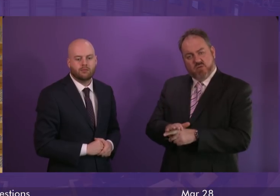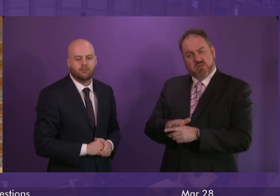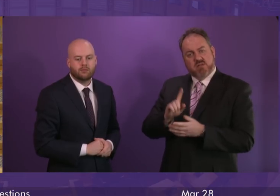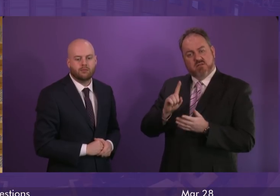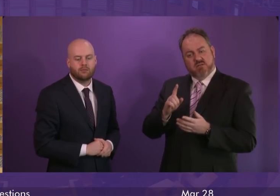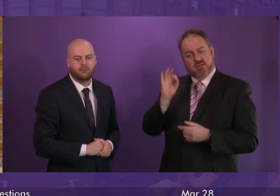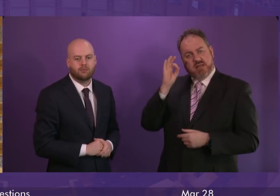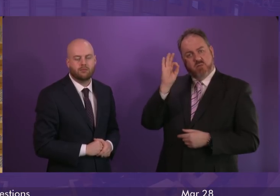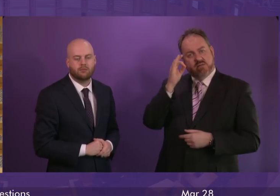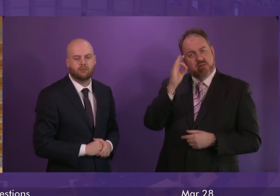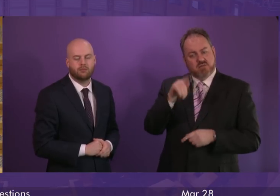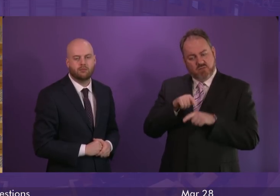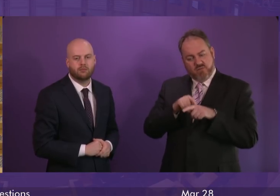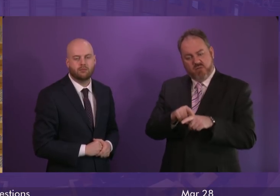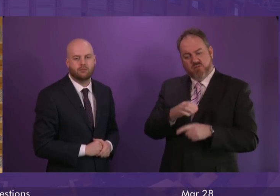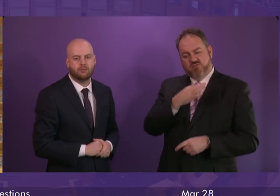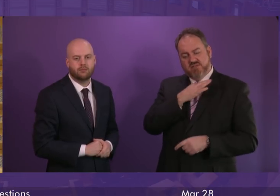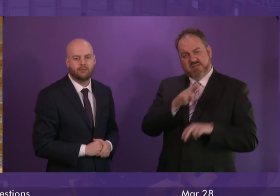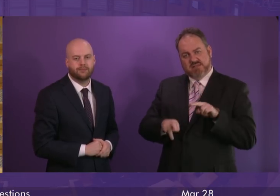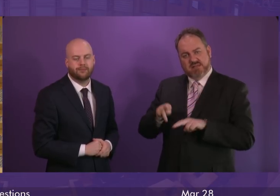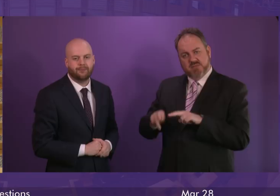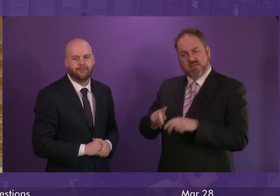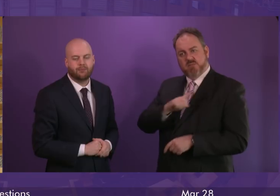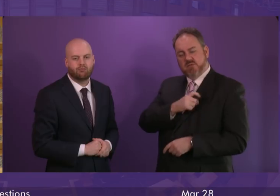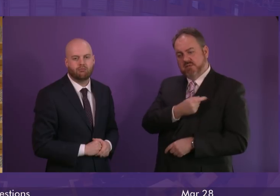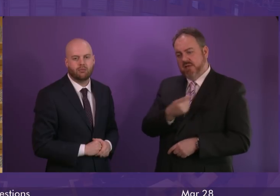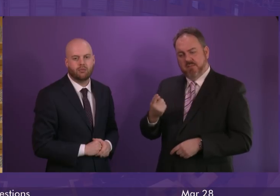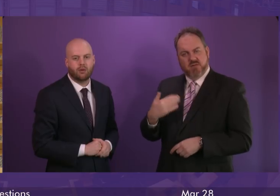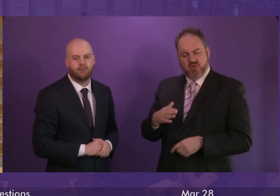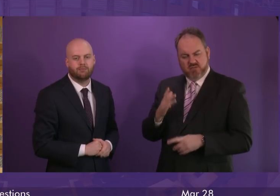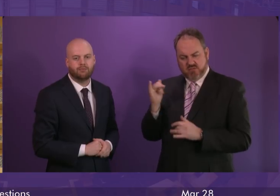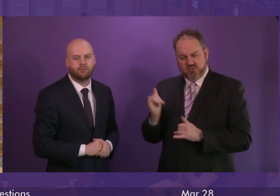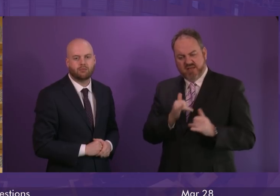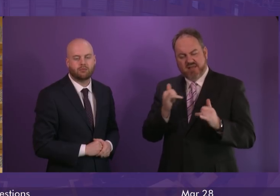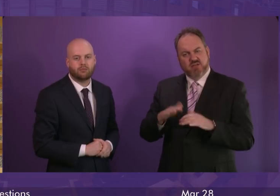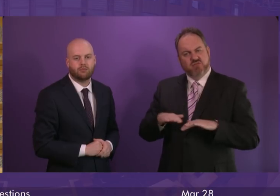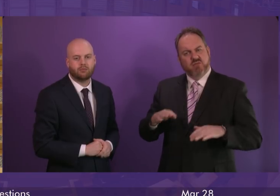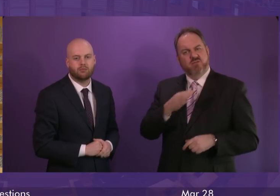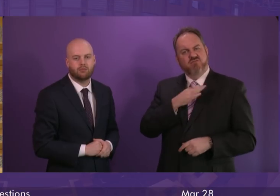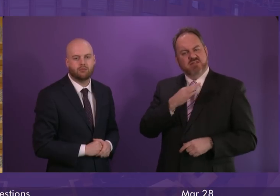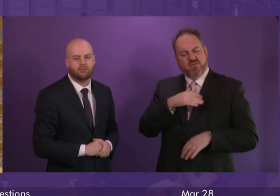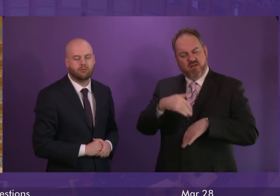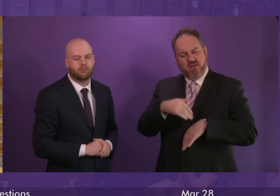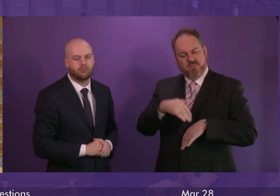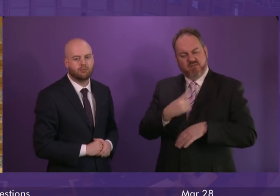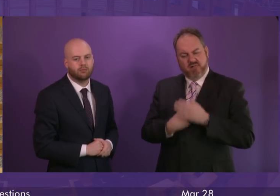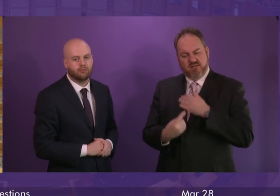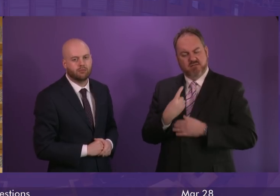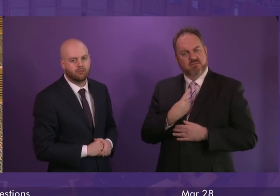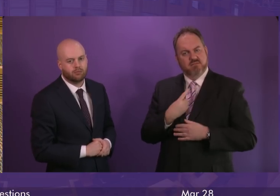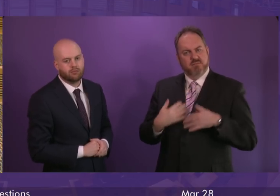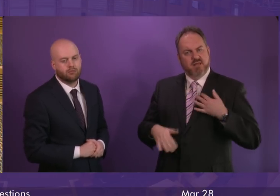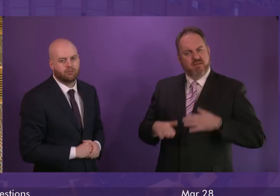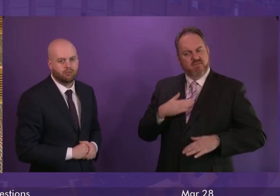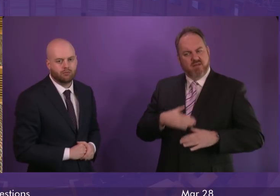adopt care and risk management practices in light of reports that some councils are not monitoring children and young people who display harmful behaviour. First